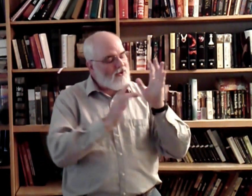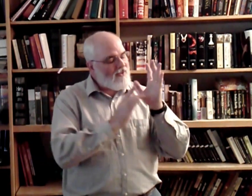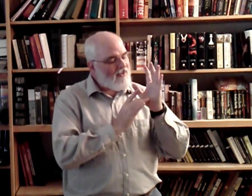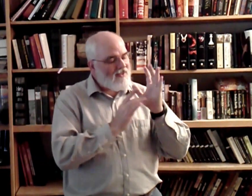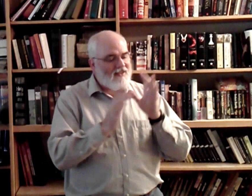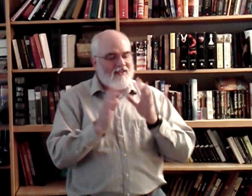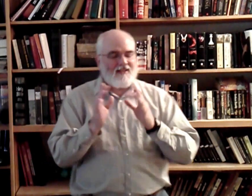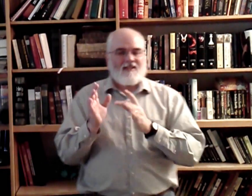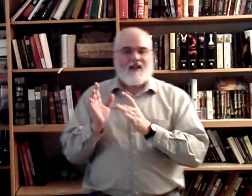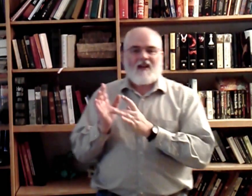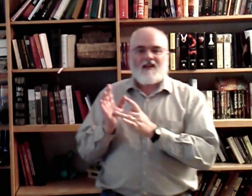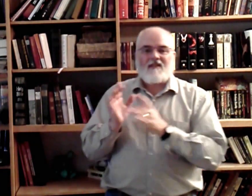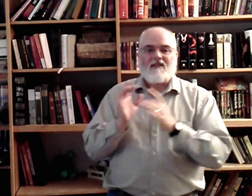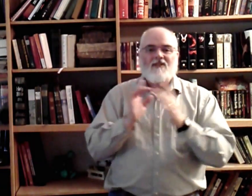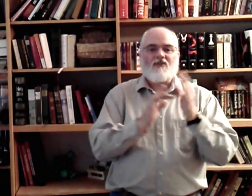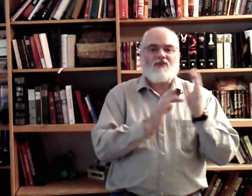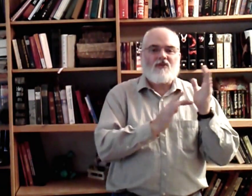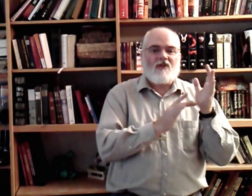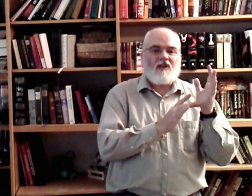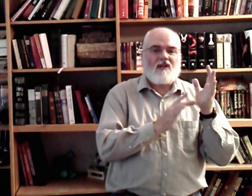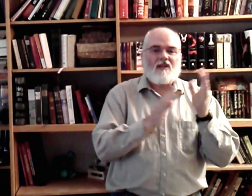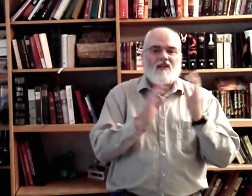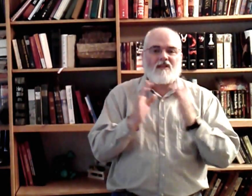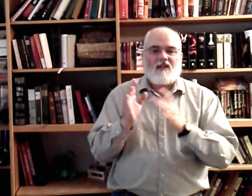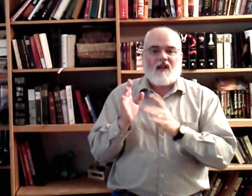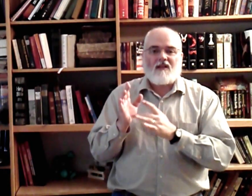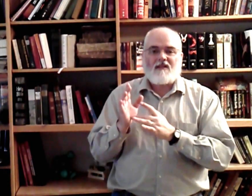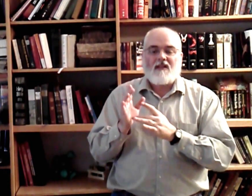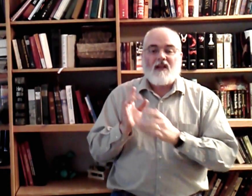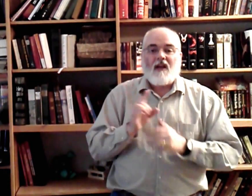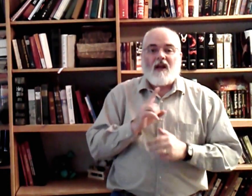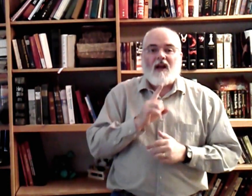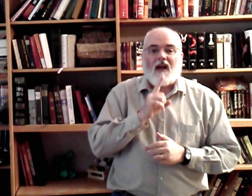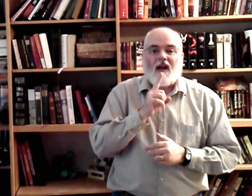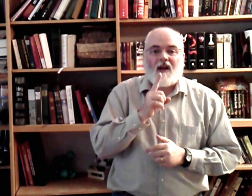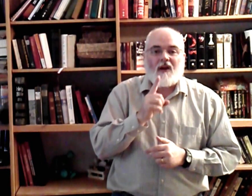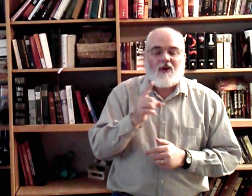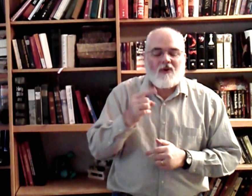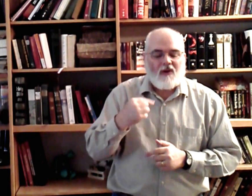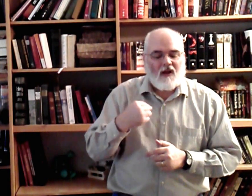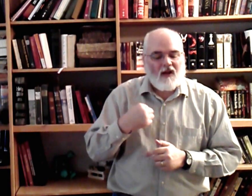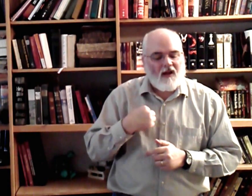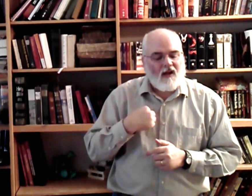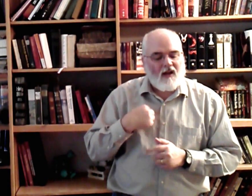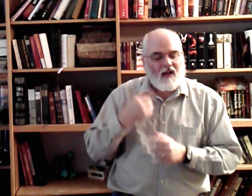Jesus, Jesus, how I